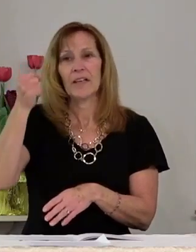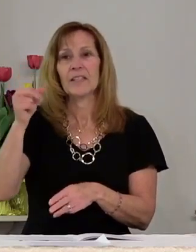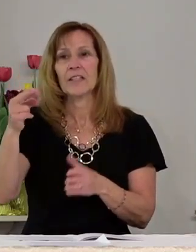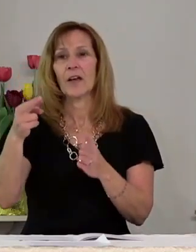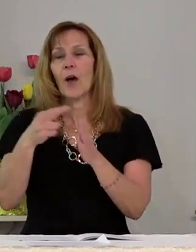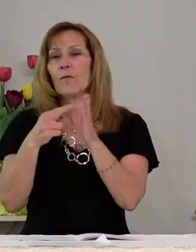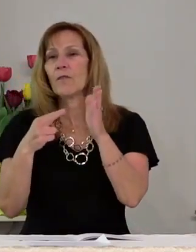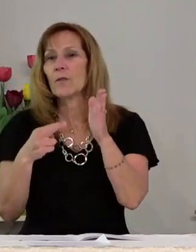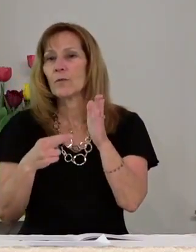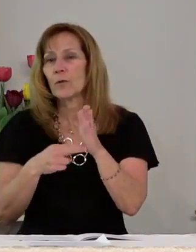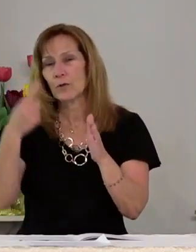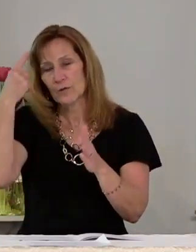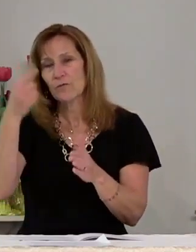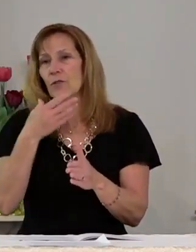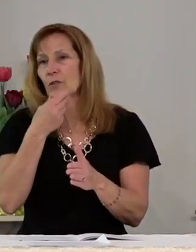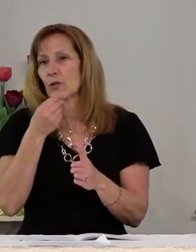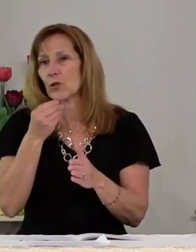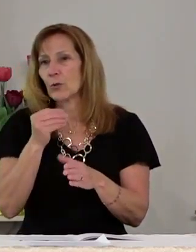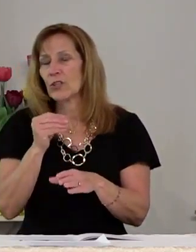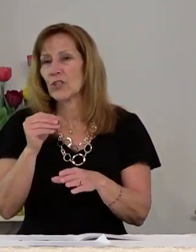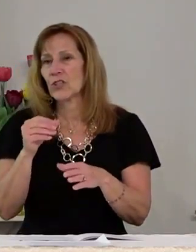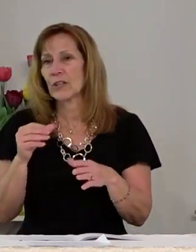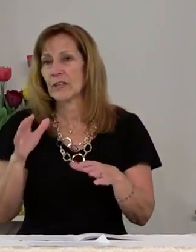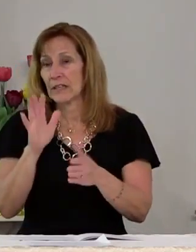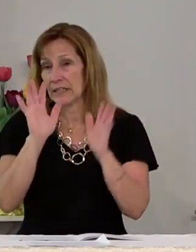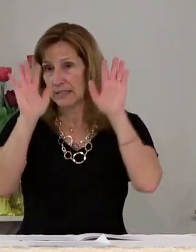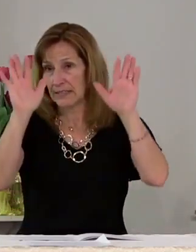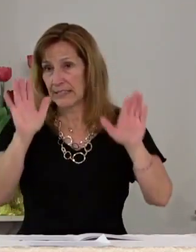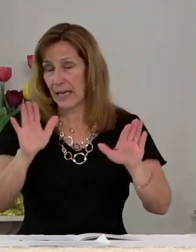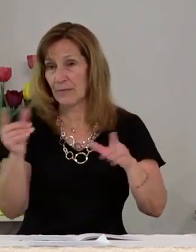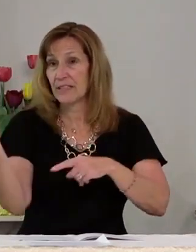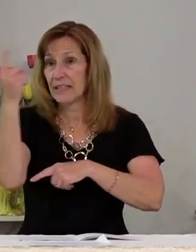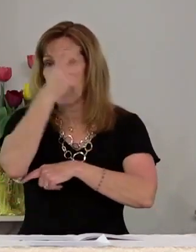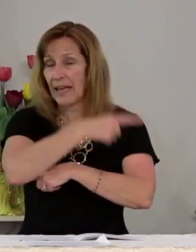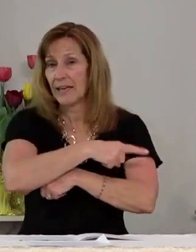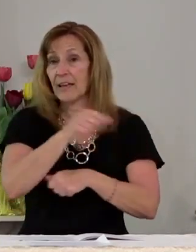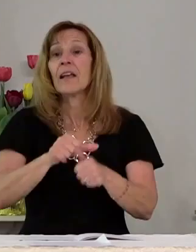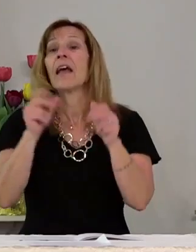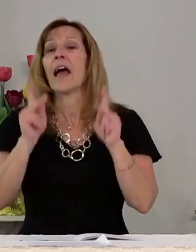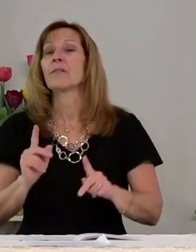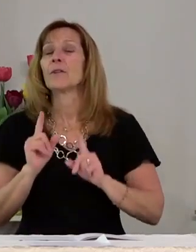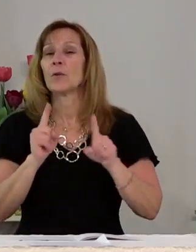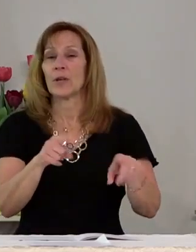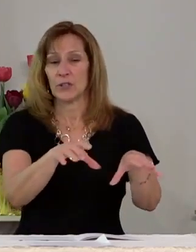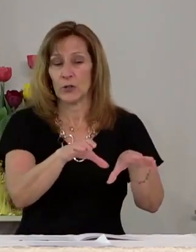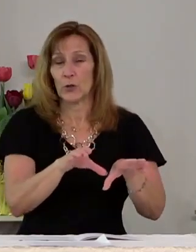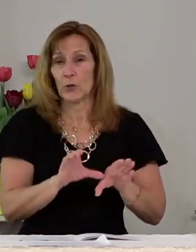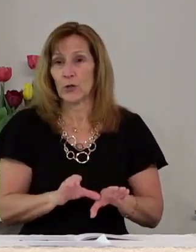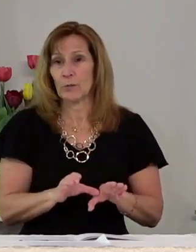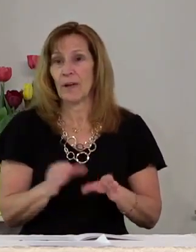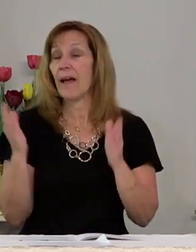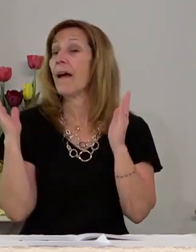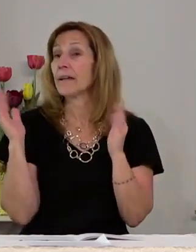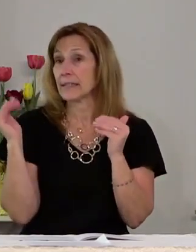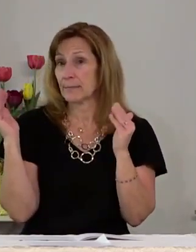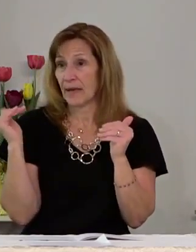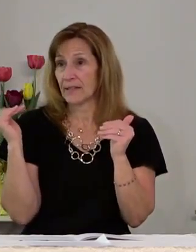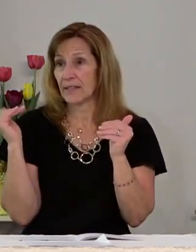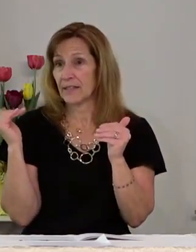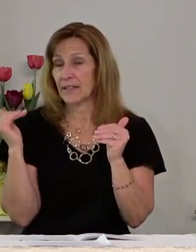rules of the Jewish Sabbath. So everyone who went to the tomb expected